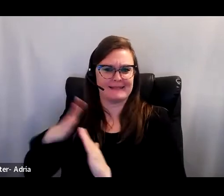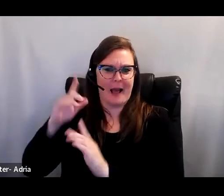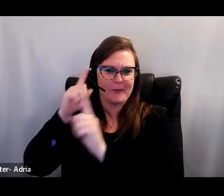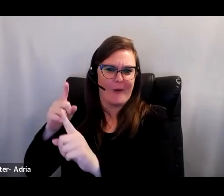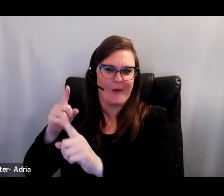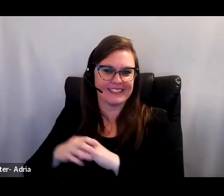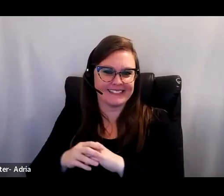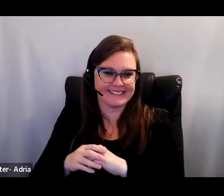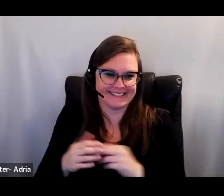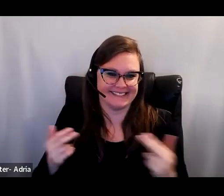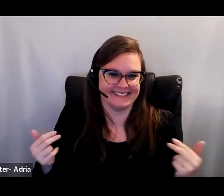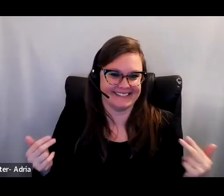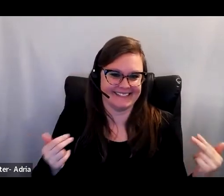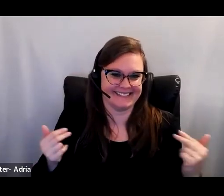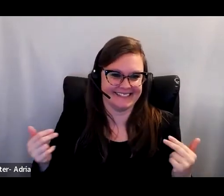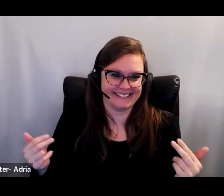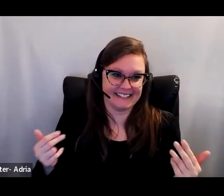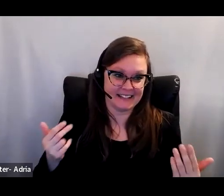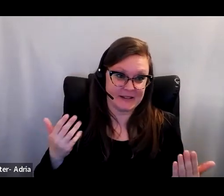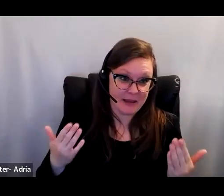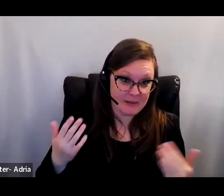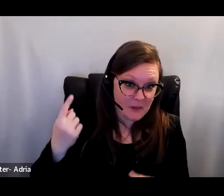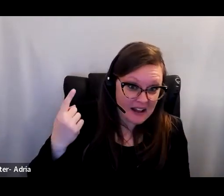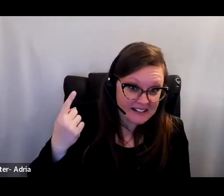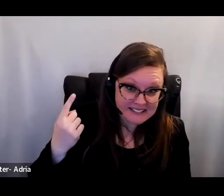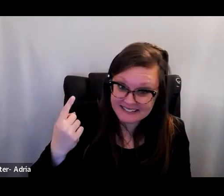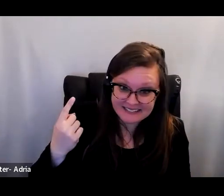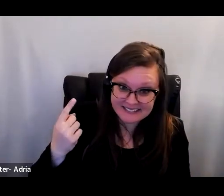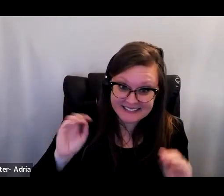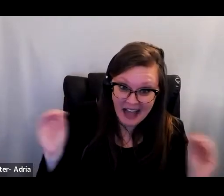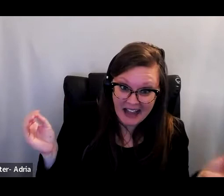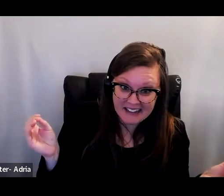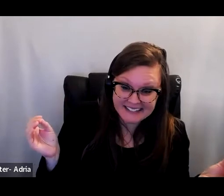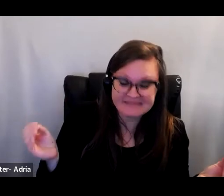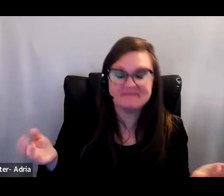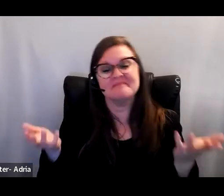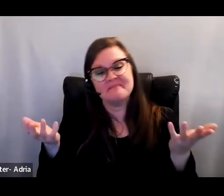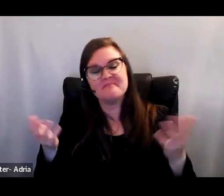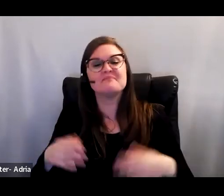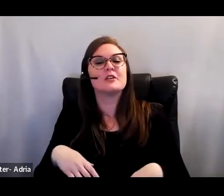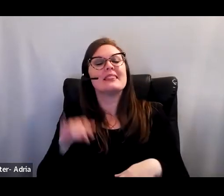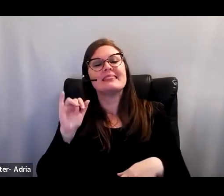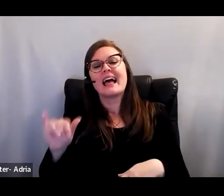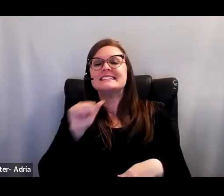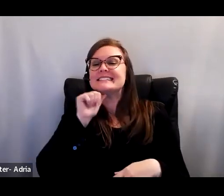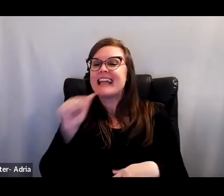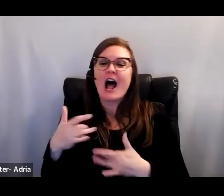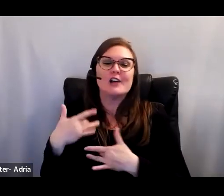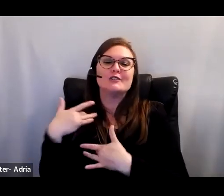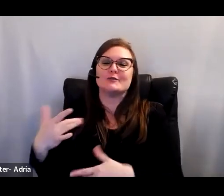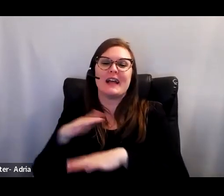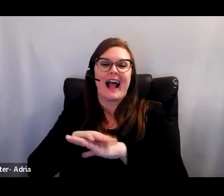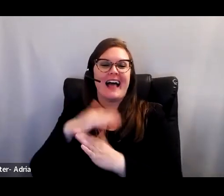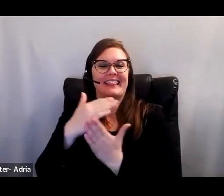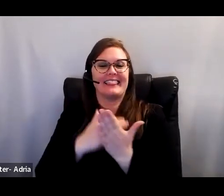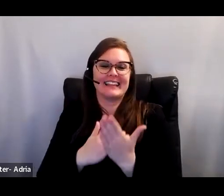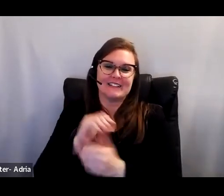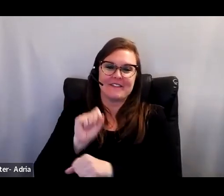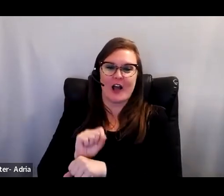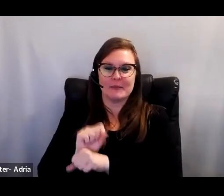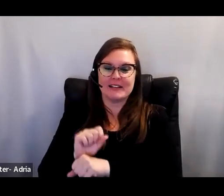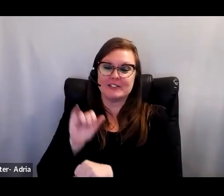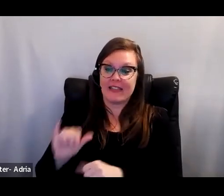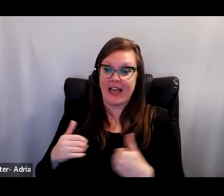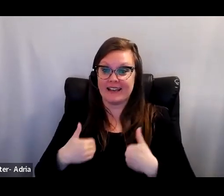I thought there might be at least one, but no, none. So it's not usually on the list of occupations that young people mention